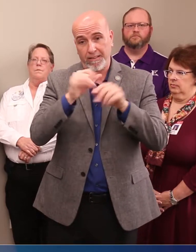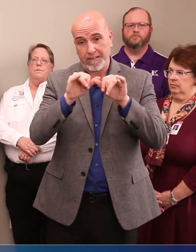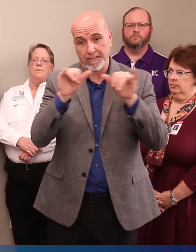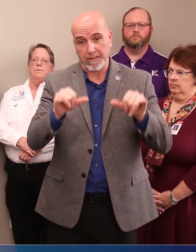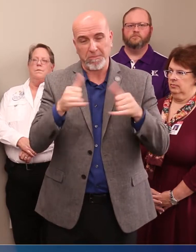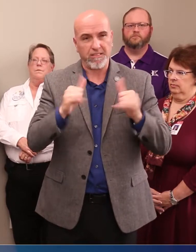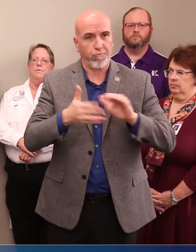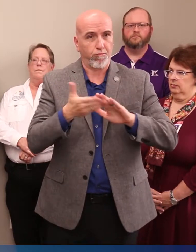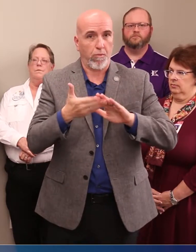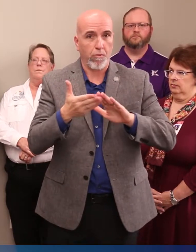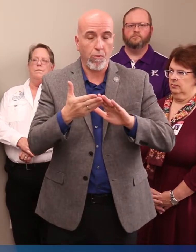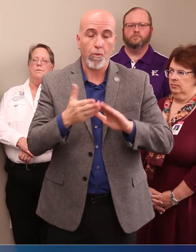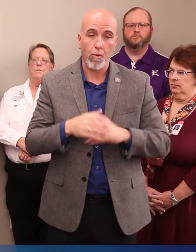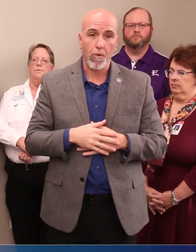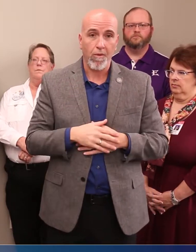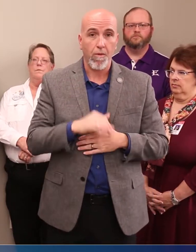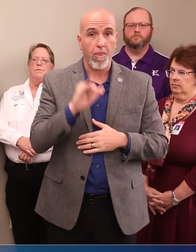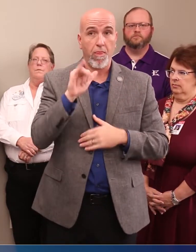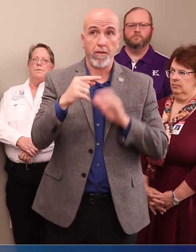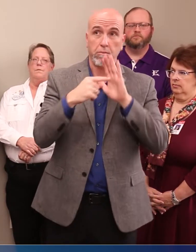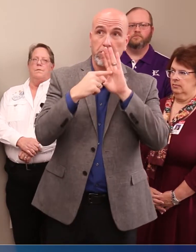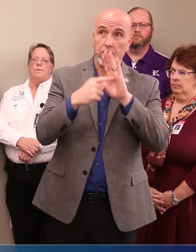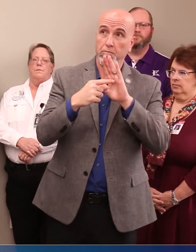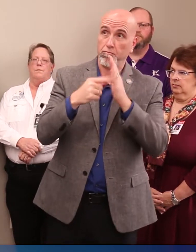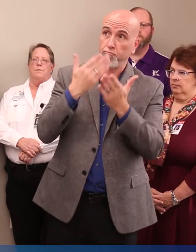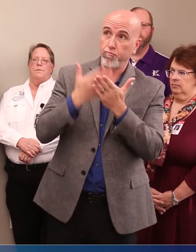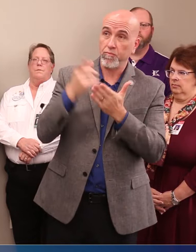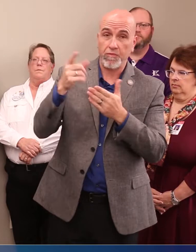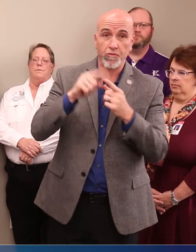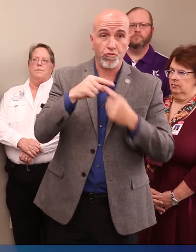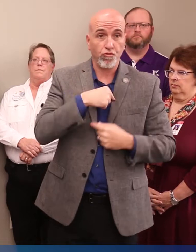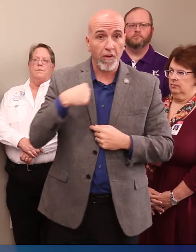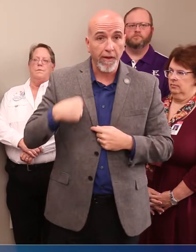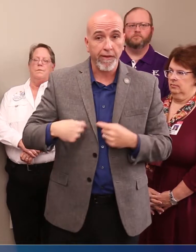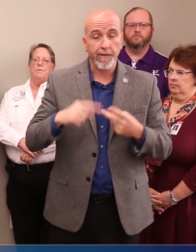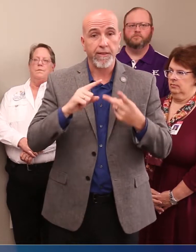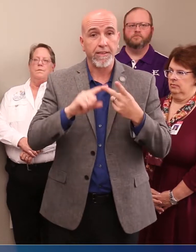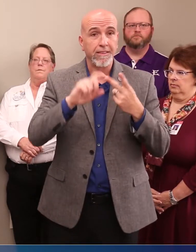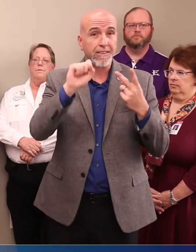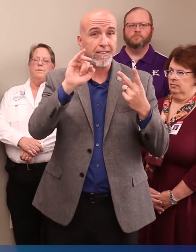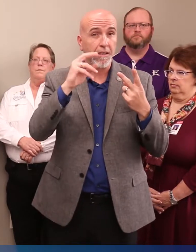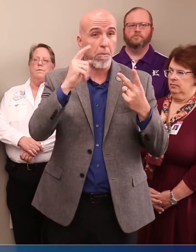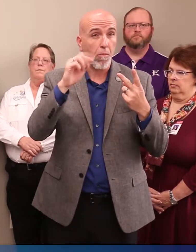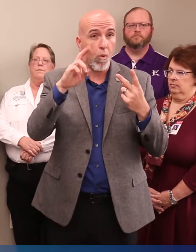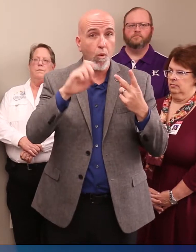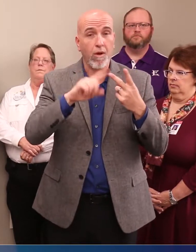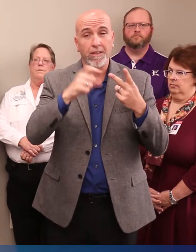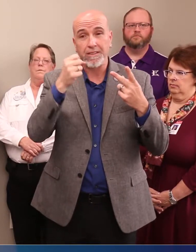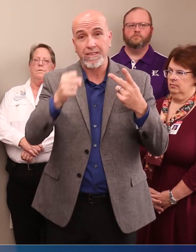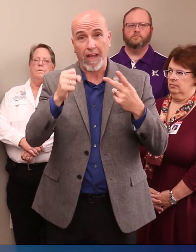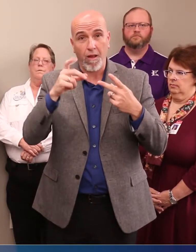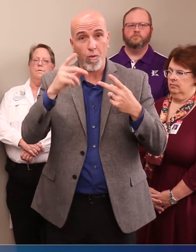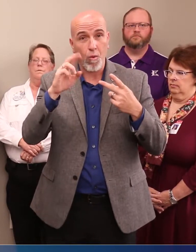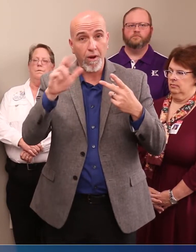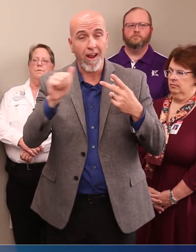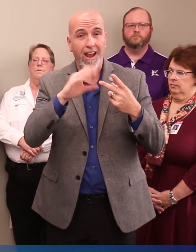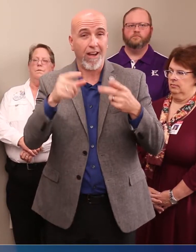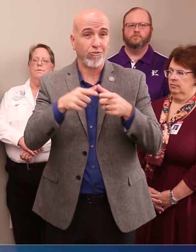This has been demonstrated in China, Singapore, South Korea, and Japan.